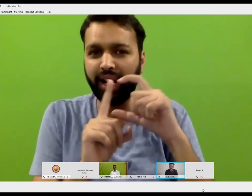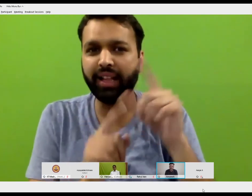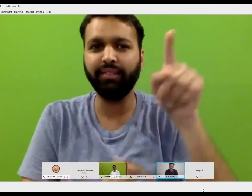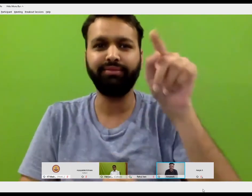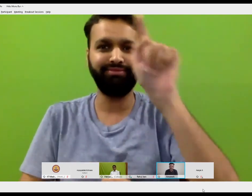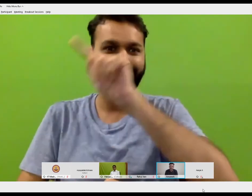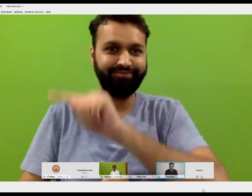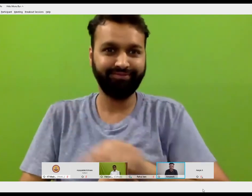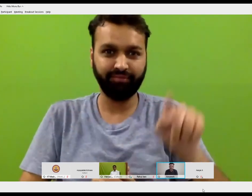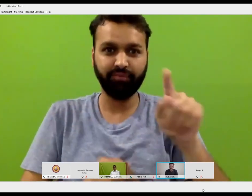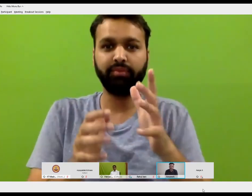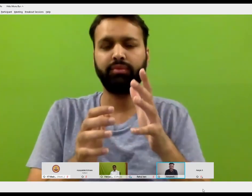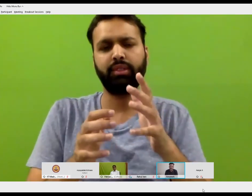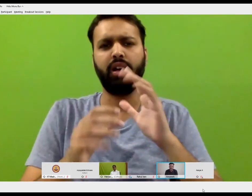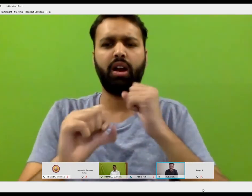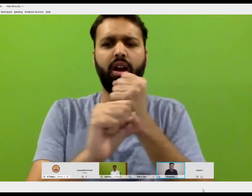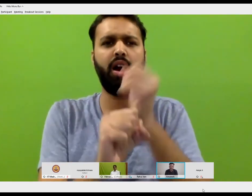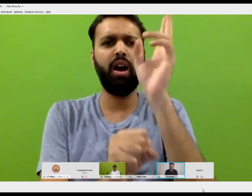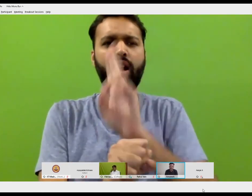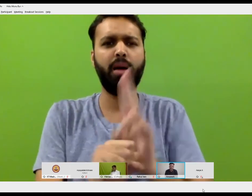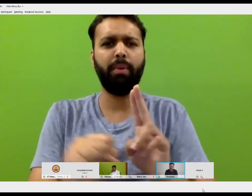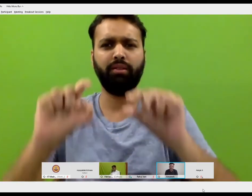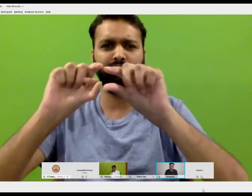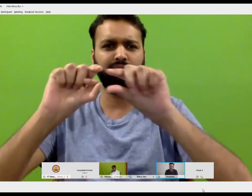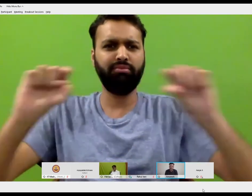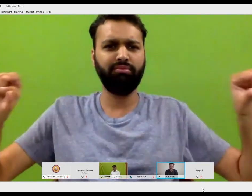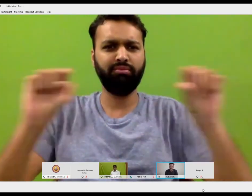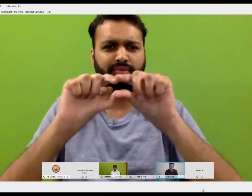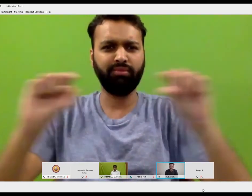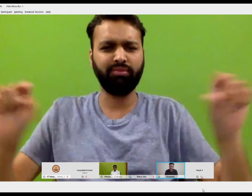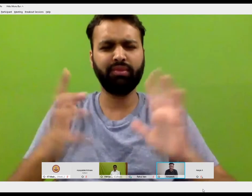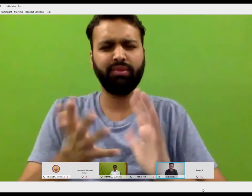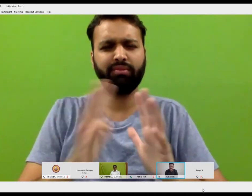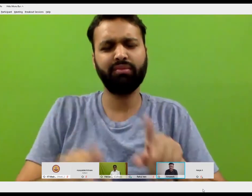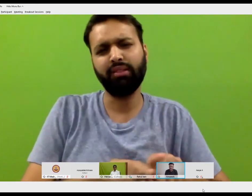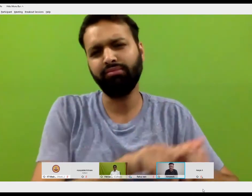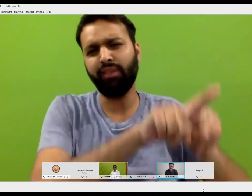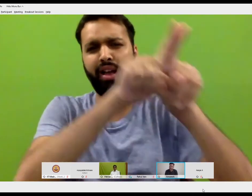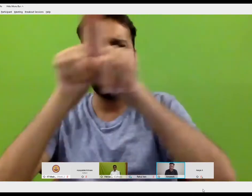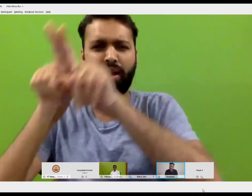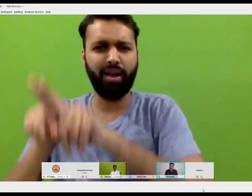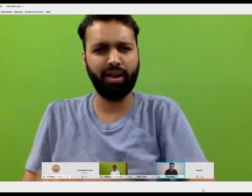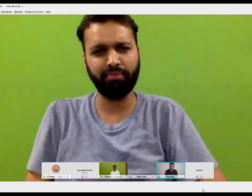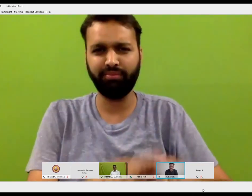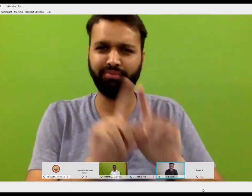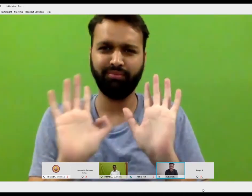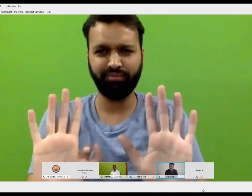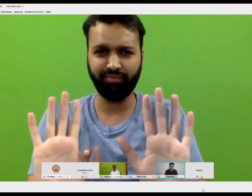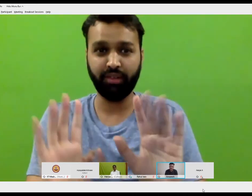Kerala, in Gujarat, in Delhi. So in all these places, the grammar of the sign language is the same all